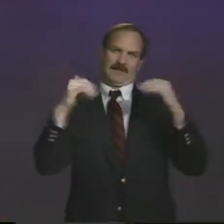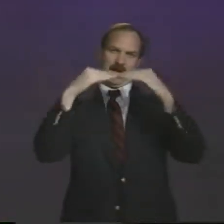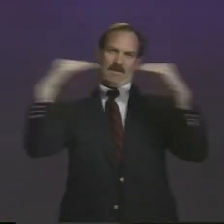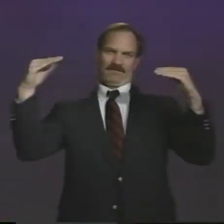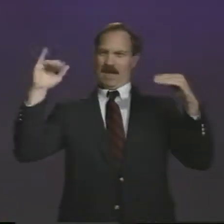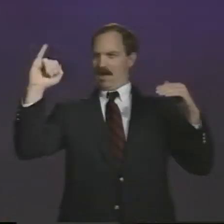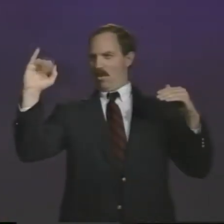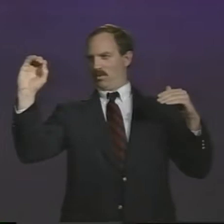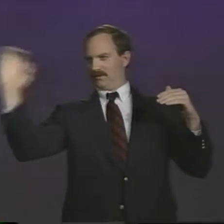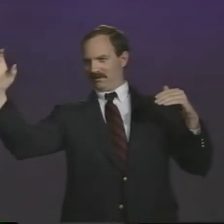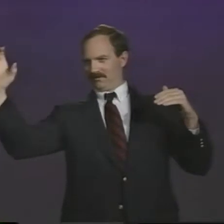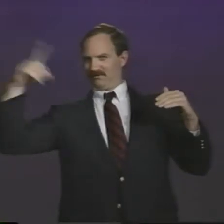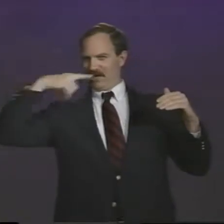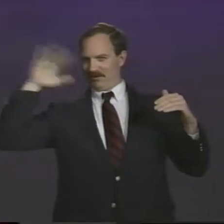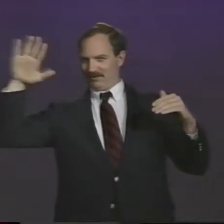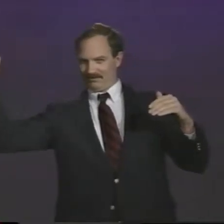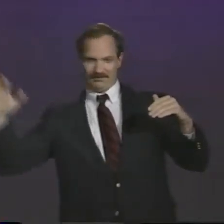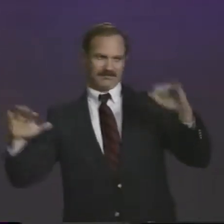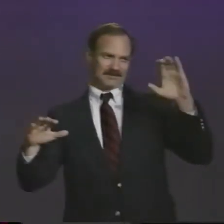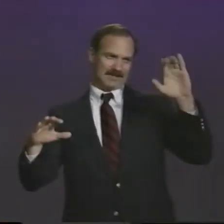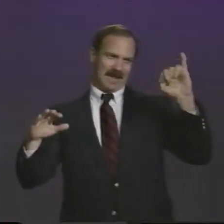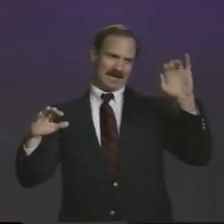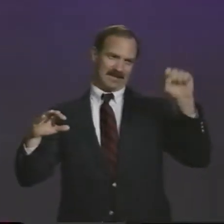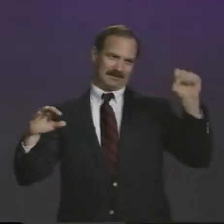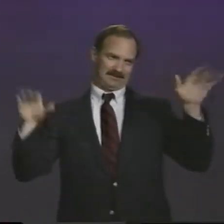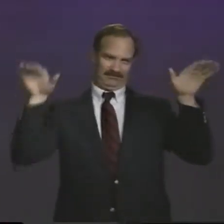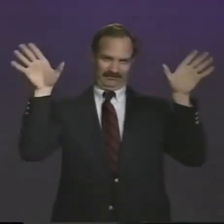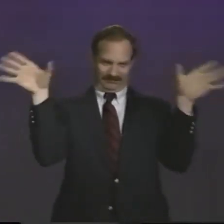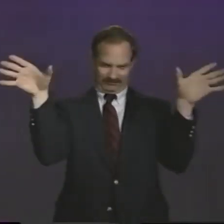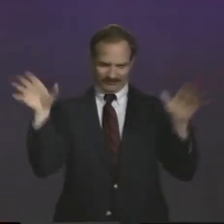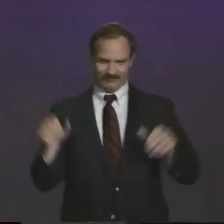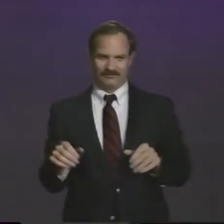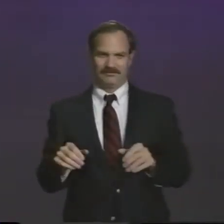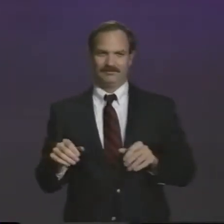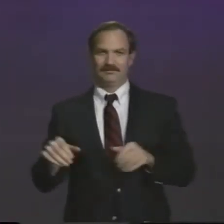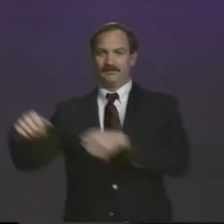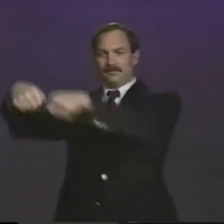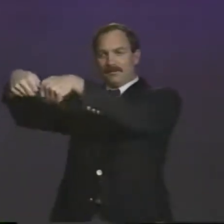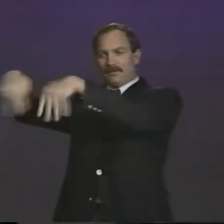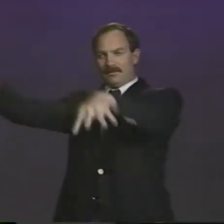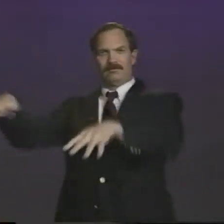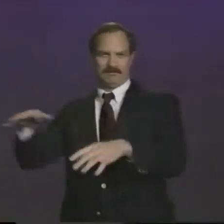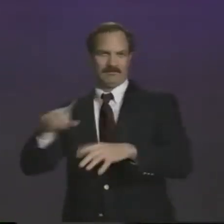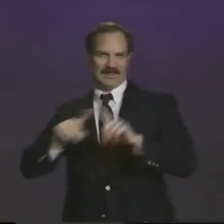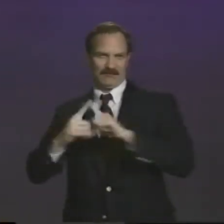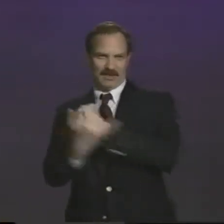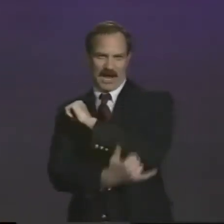Sports. So the IOC and the CISS enjoy equal status.